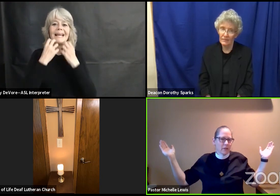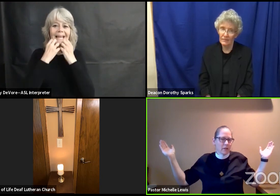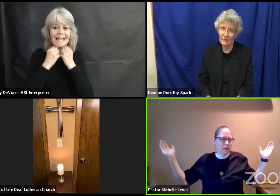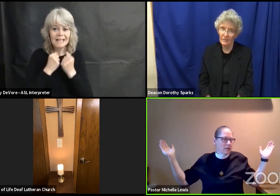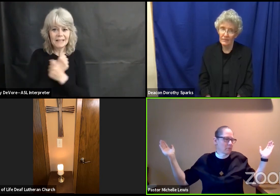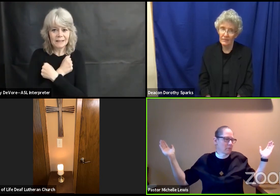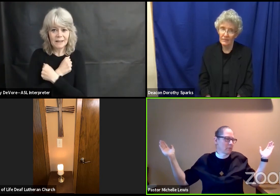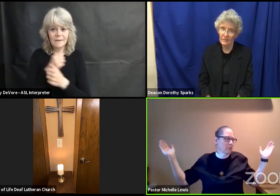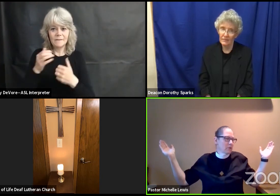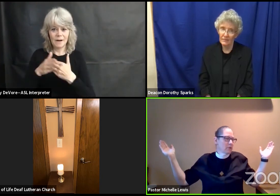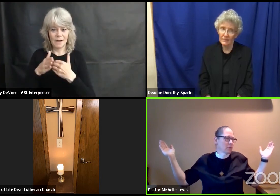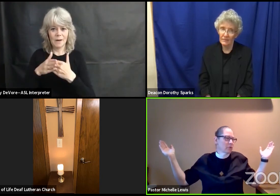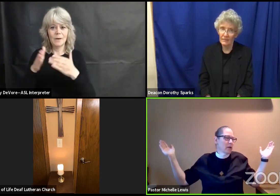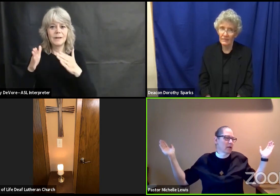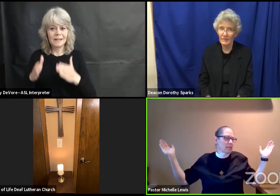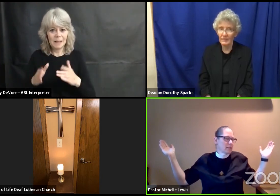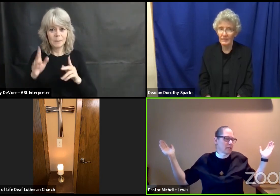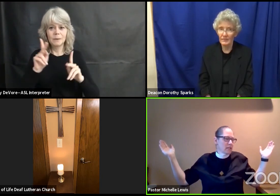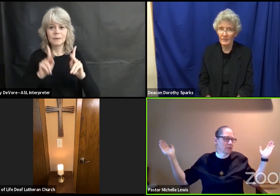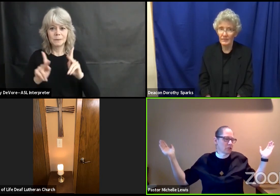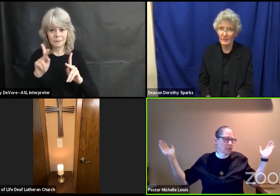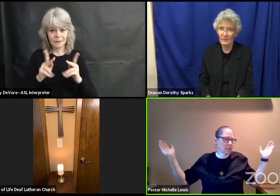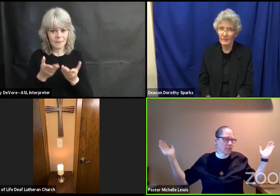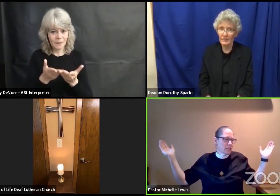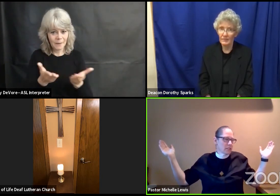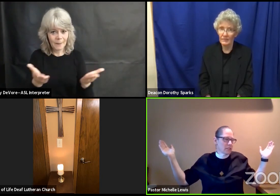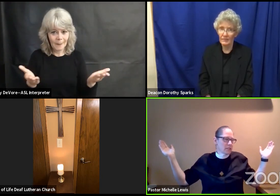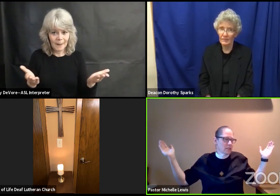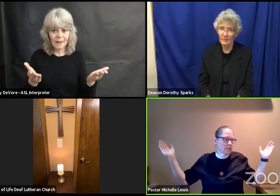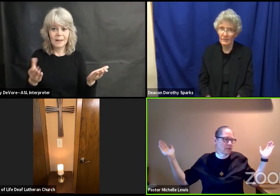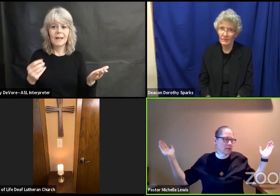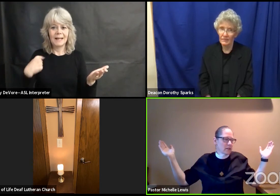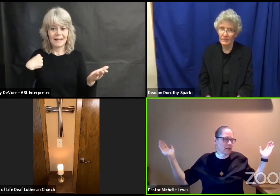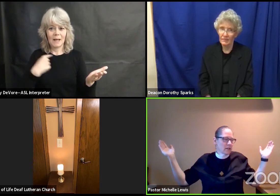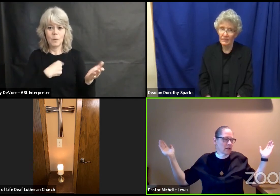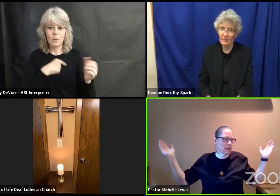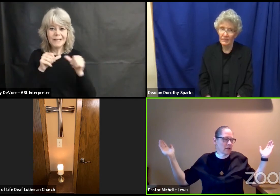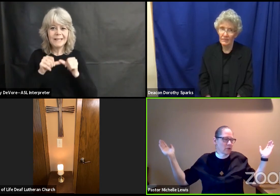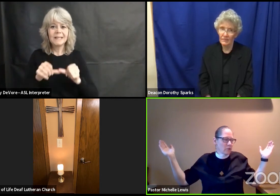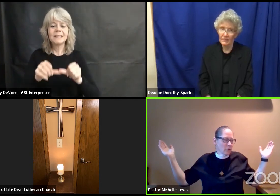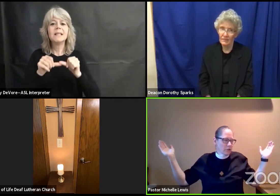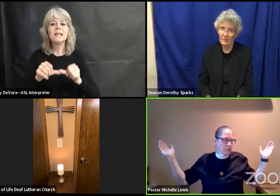people who seek justice who worship